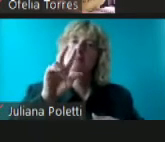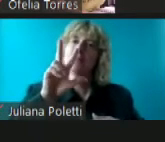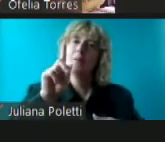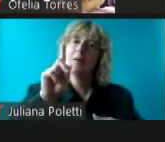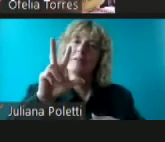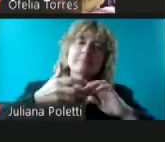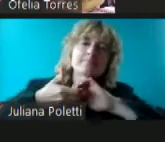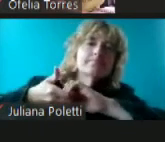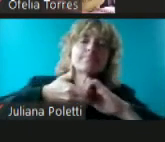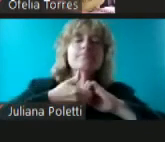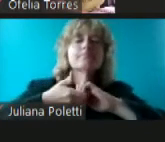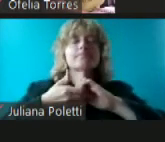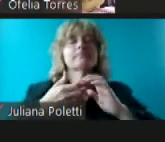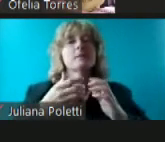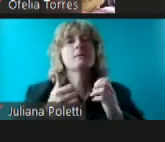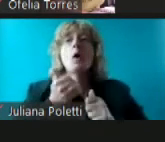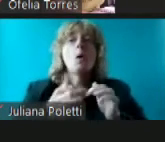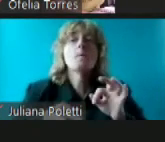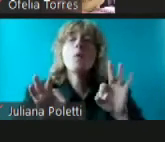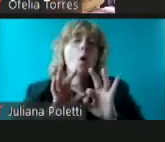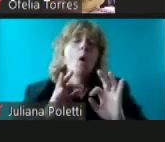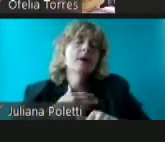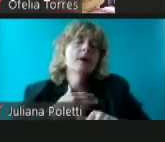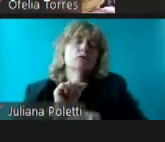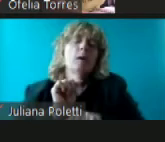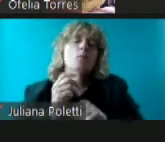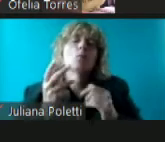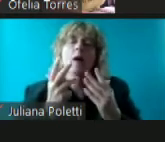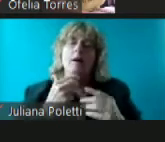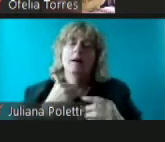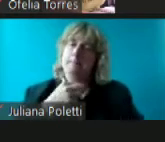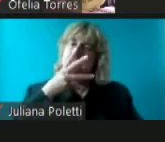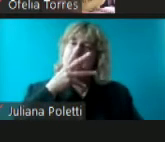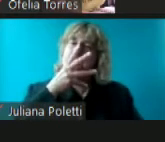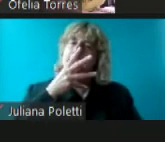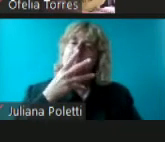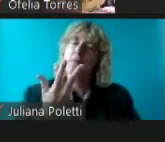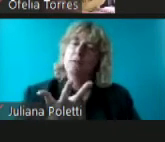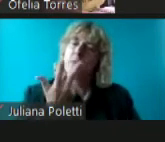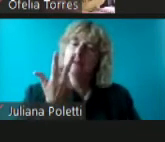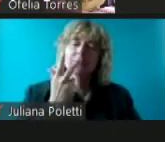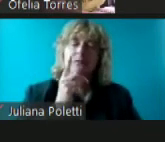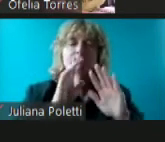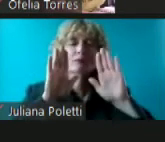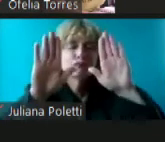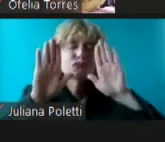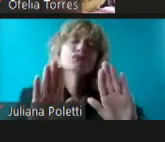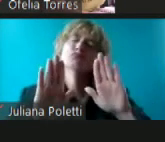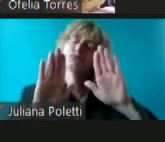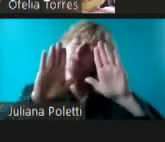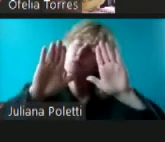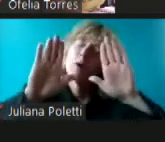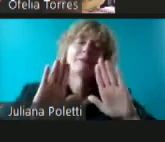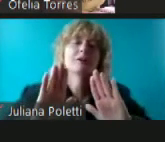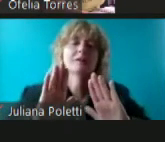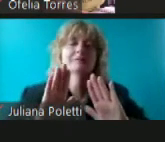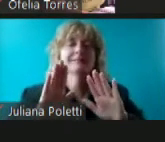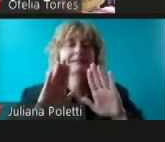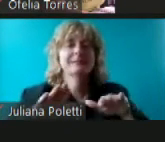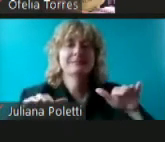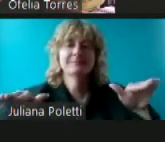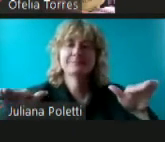job is the mom of three really wonderful wonderful kids so um